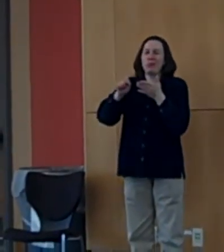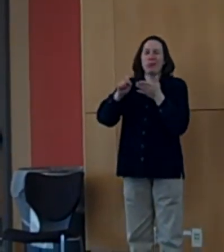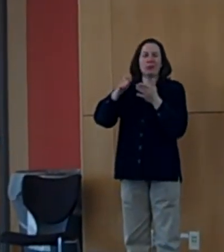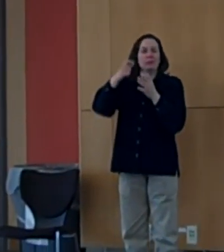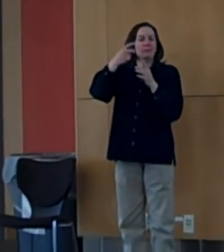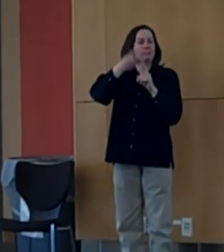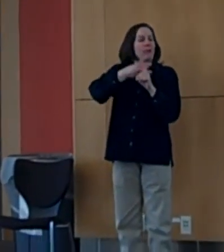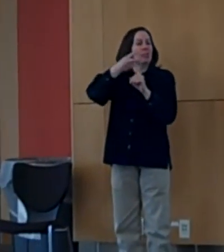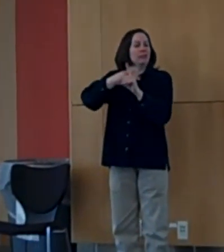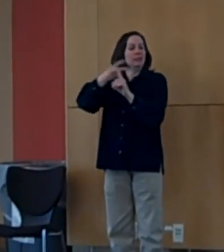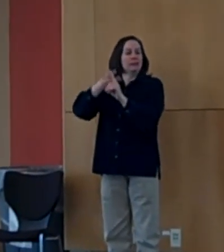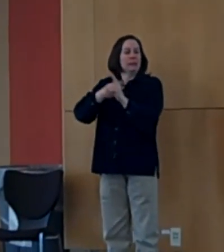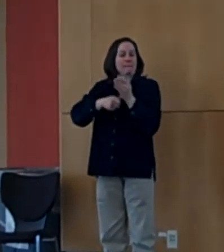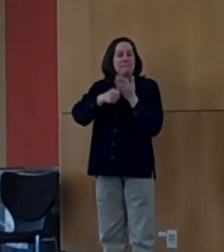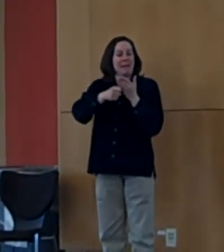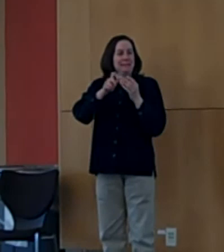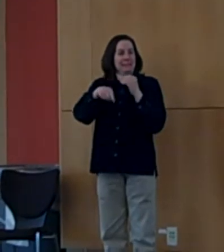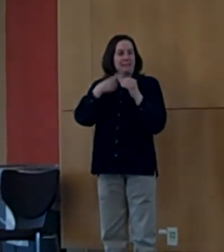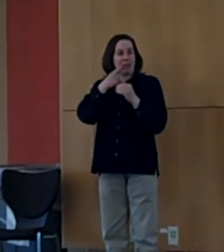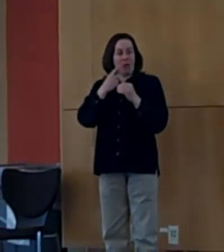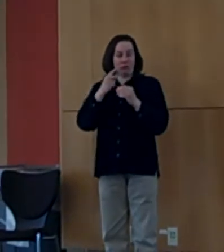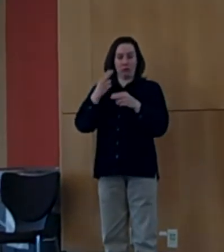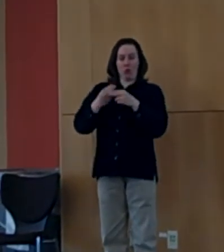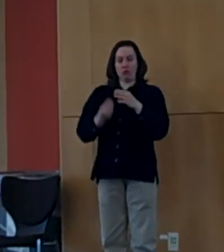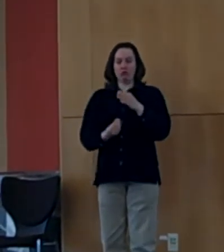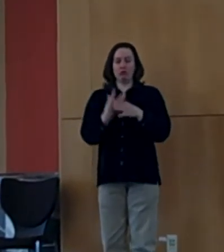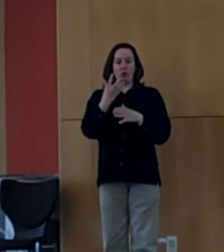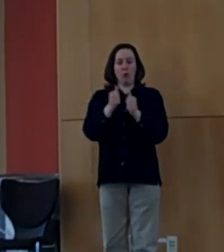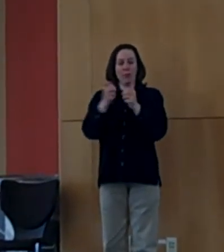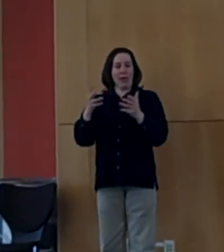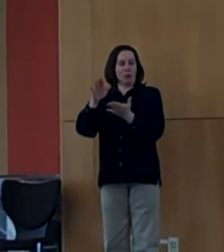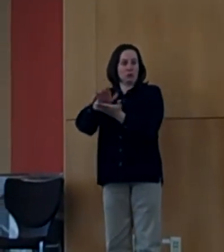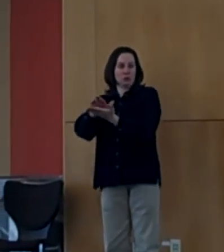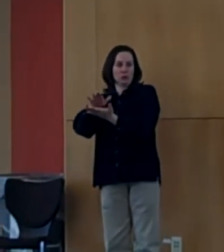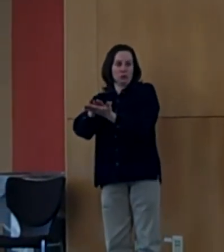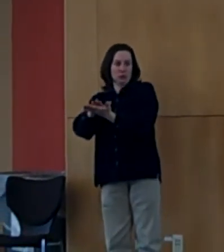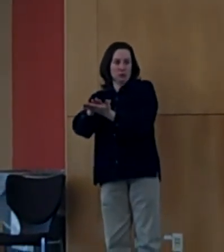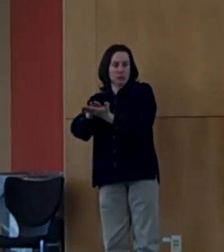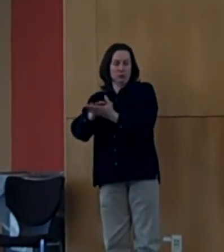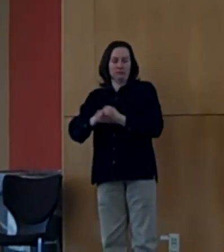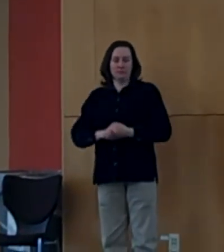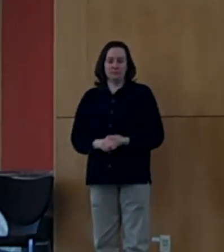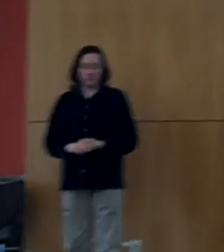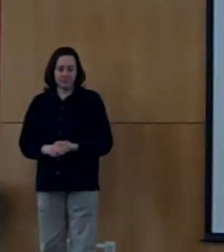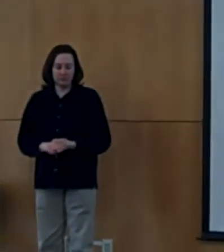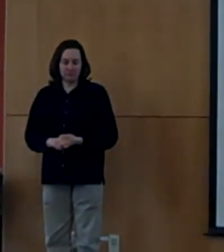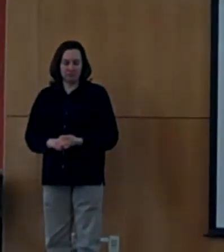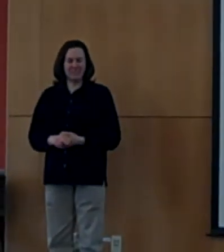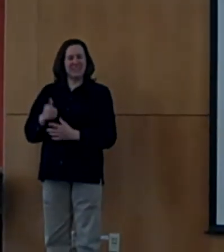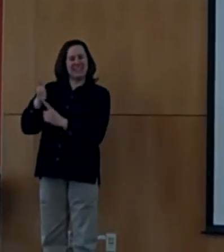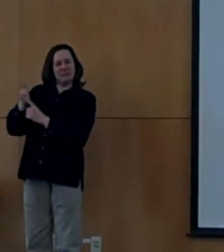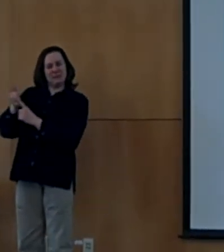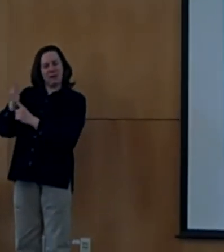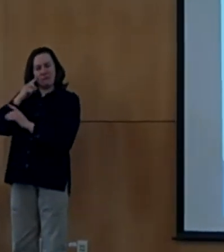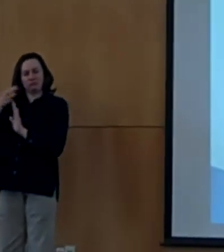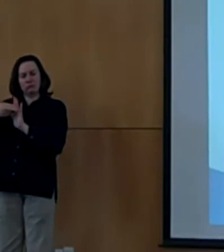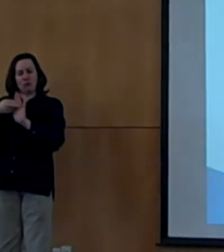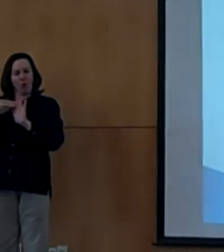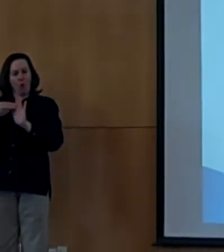Run Without Schooling in 1977. He originally called the homeschooling unschooling